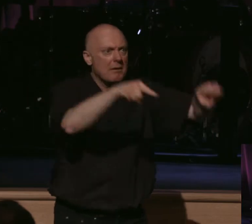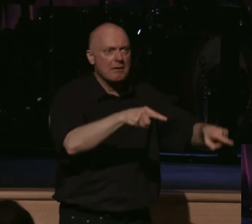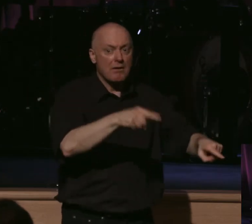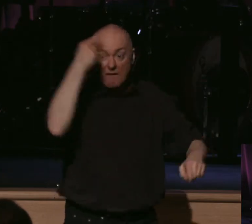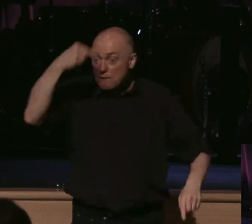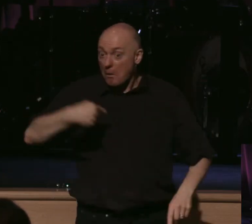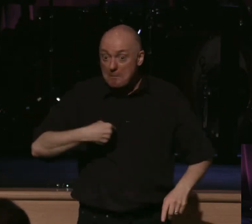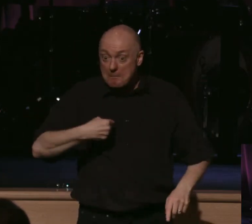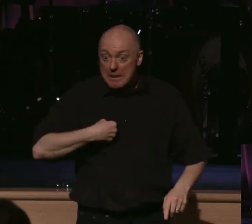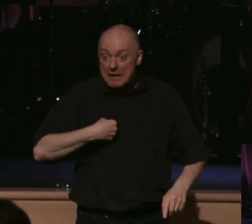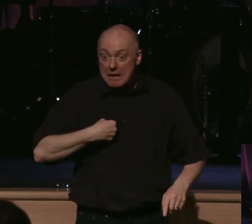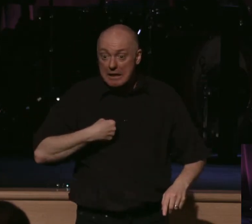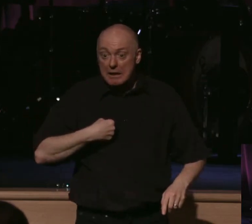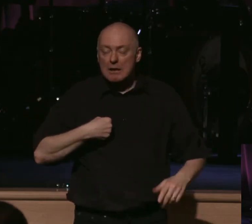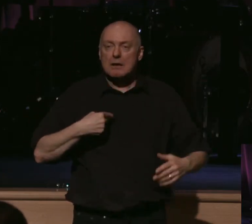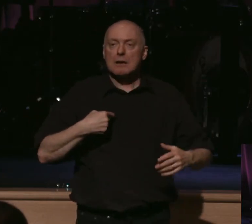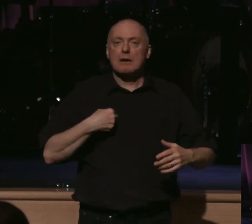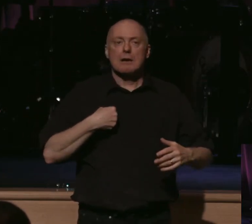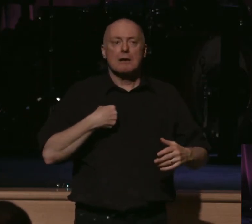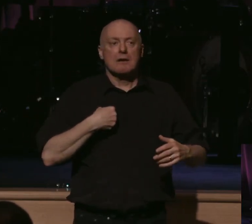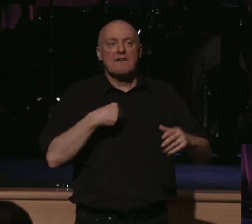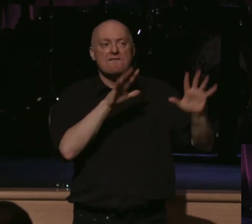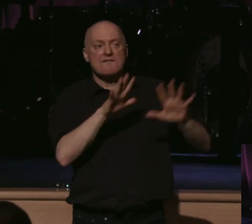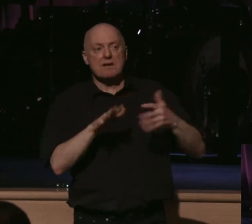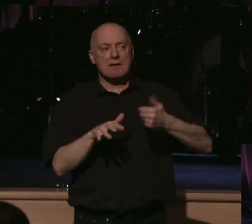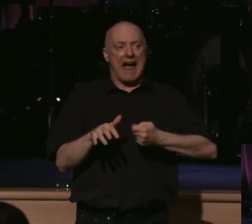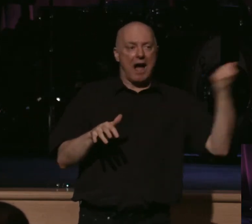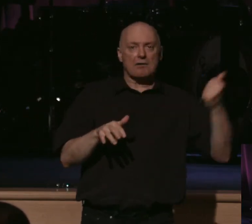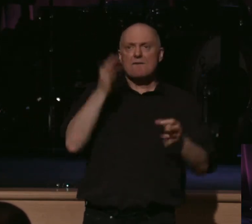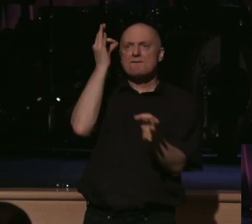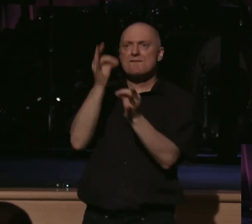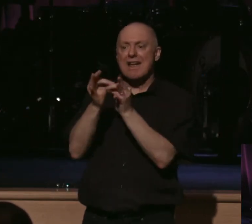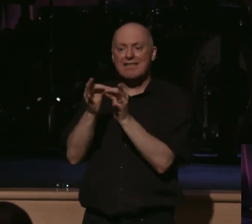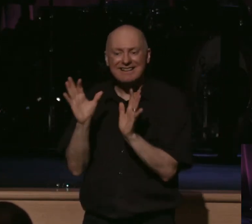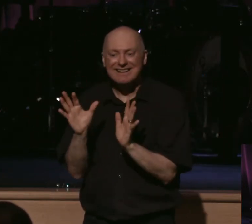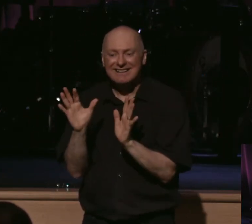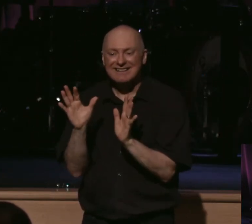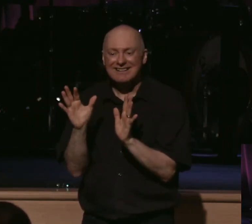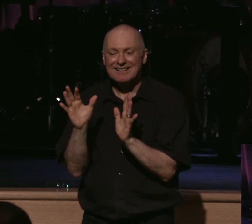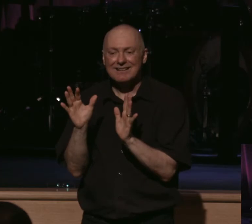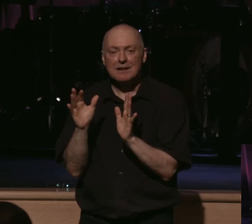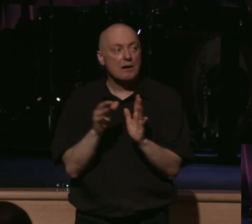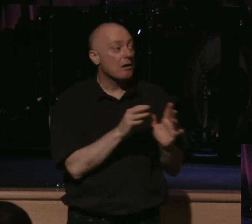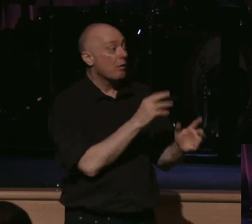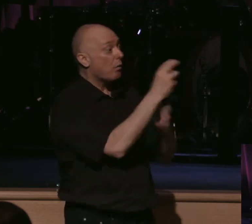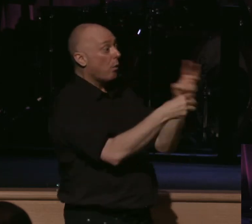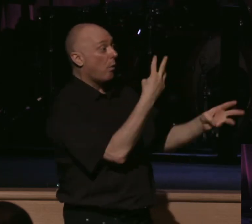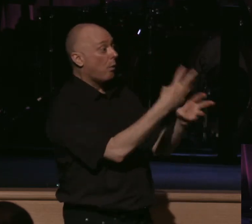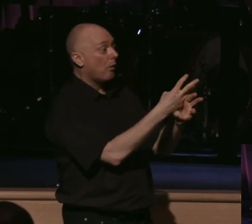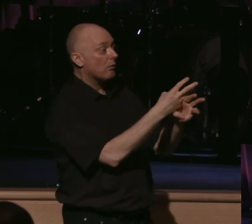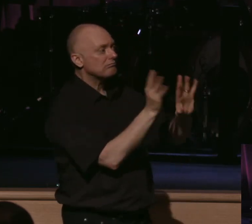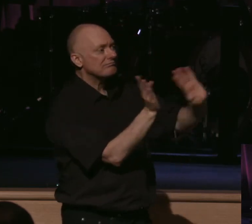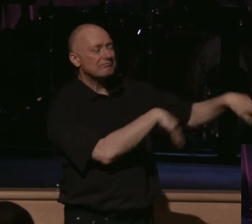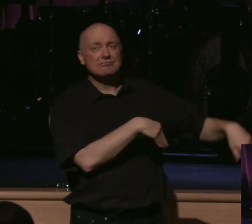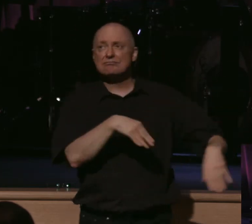For me, when I allow my faith to replace certain aspects of fear, what it does for me, it lessens my grip on the world and increases my grip on the word.